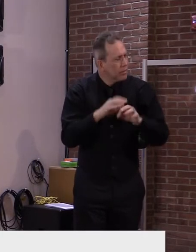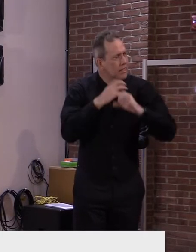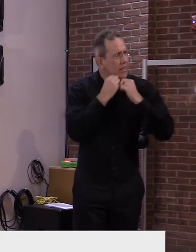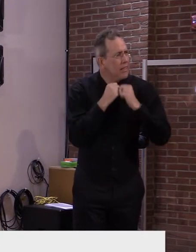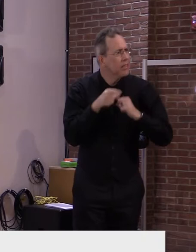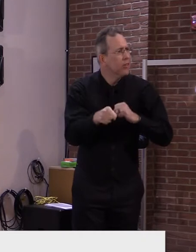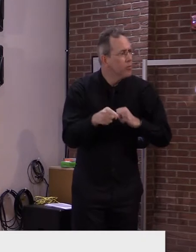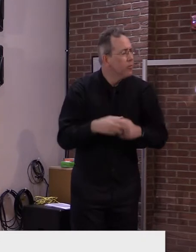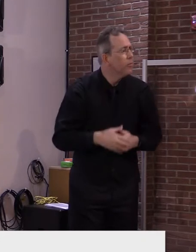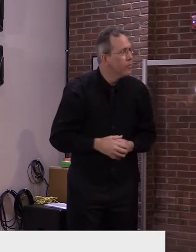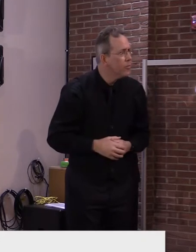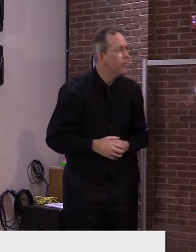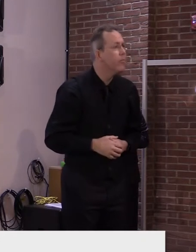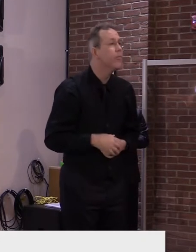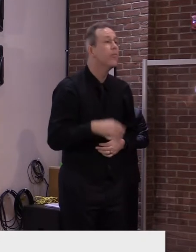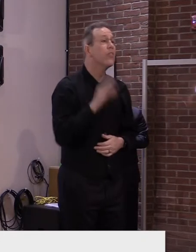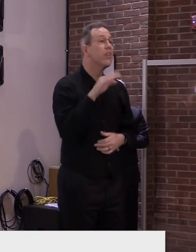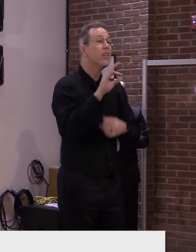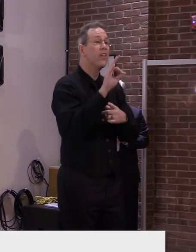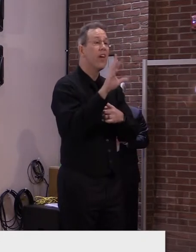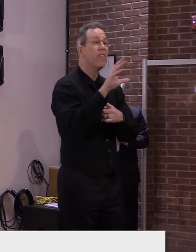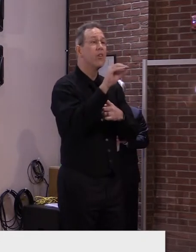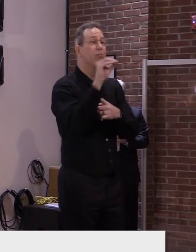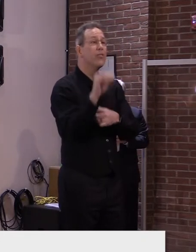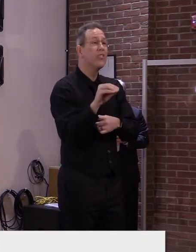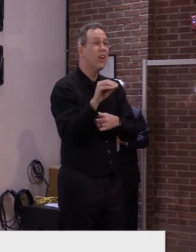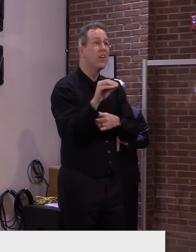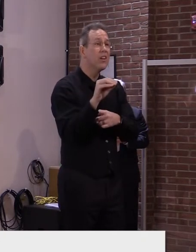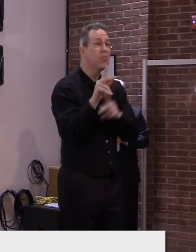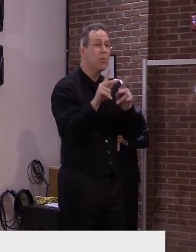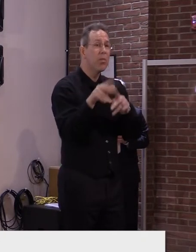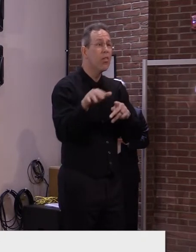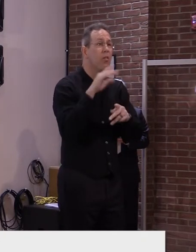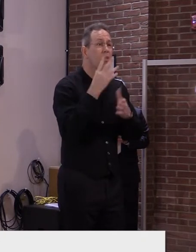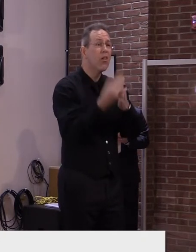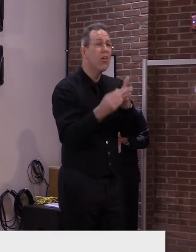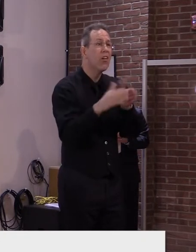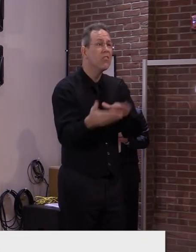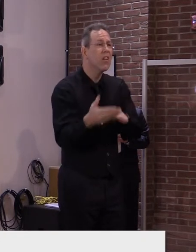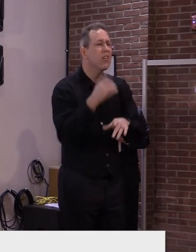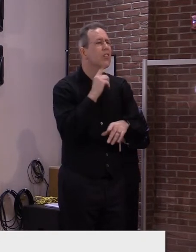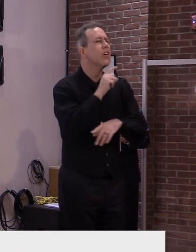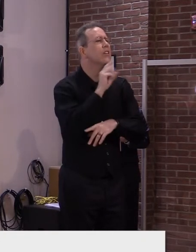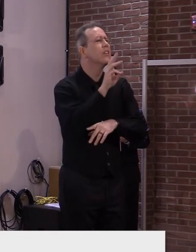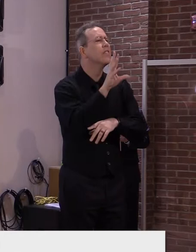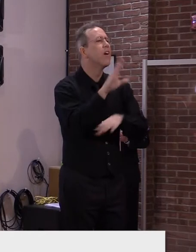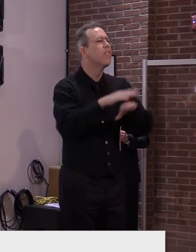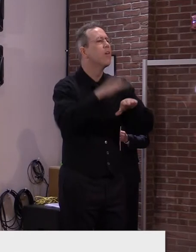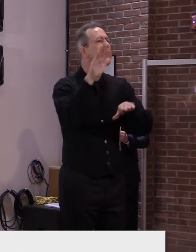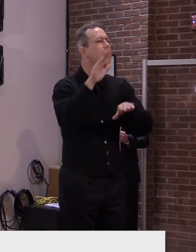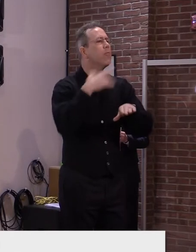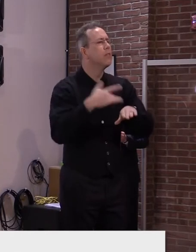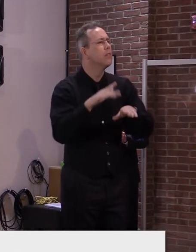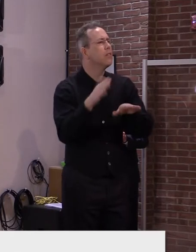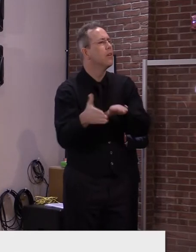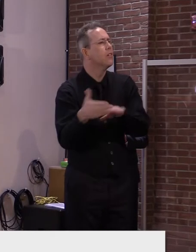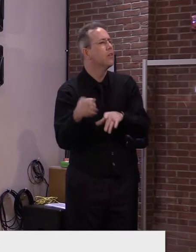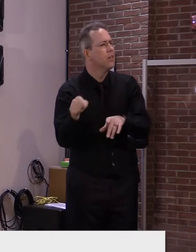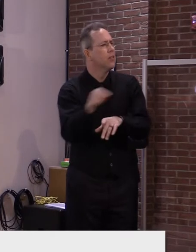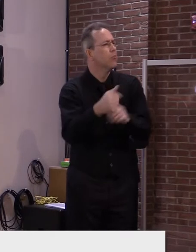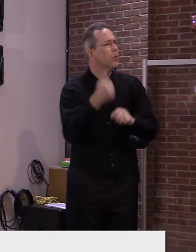% of Vermont's deaths have been people over 65. So every dose that's diverted from this population